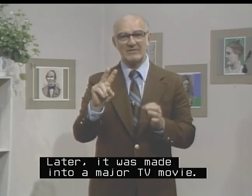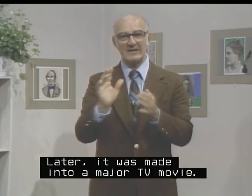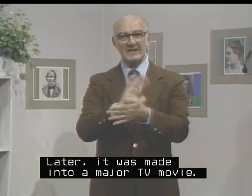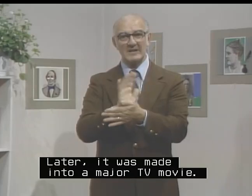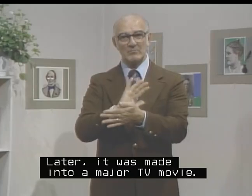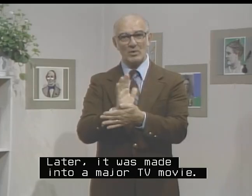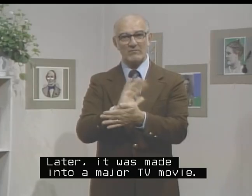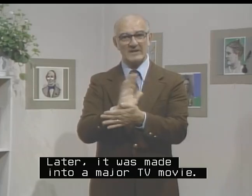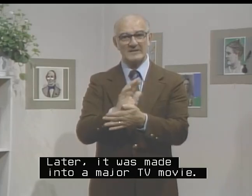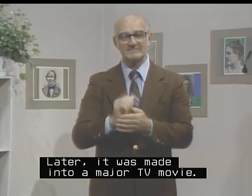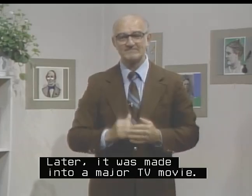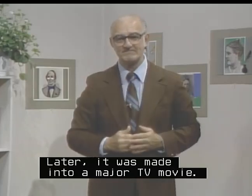movie.